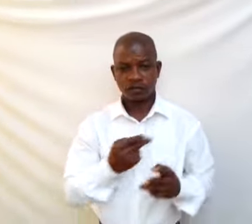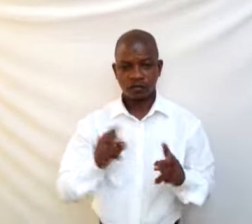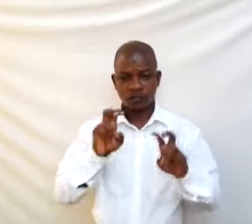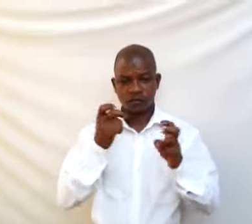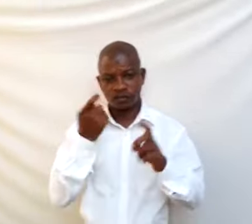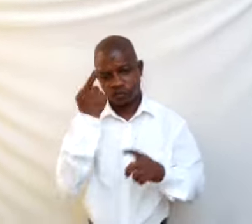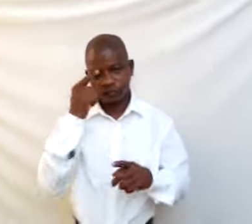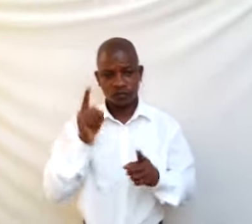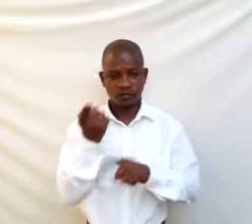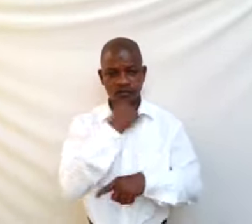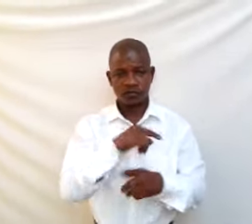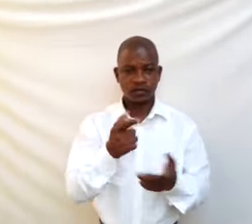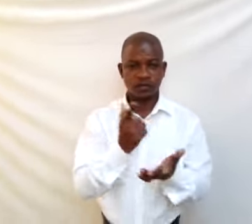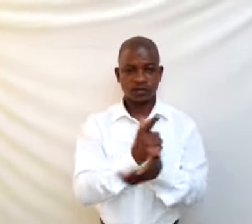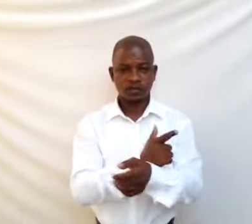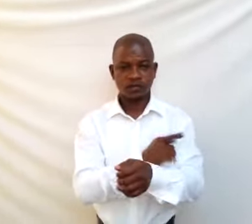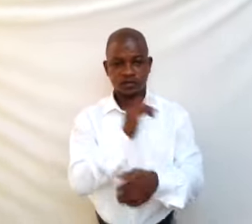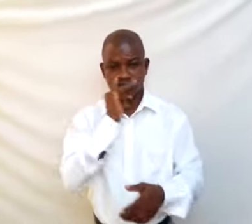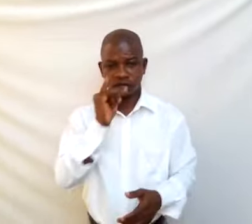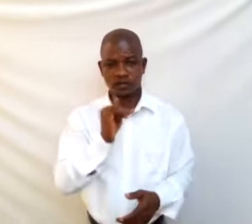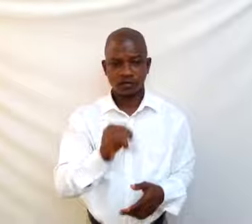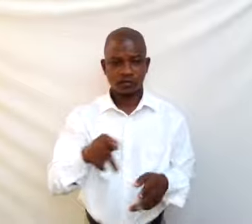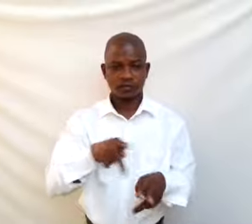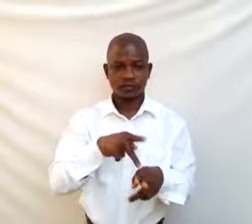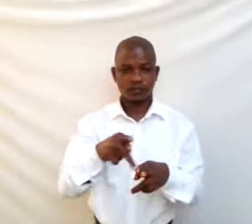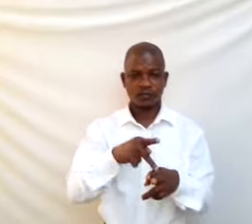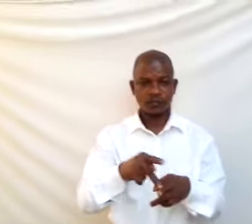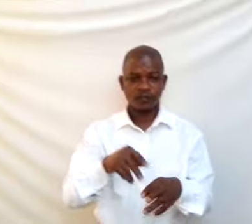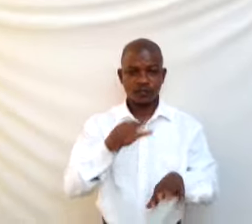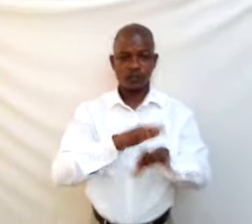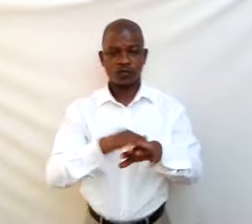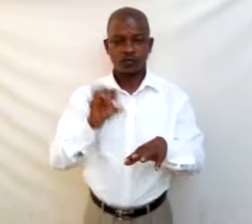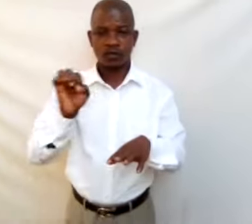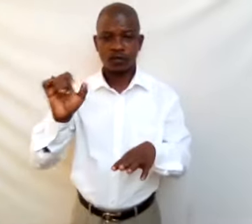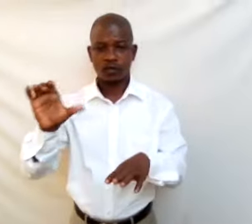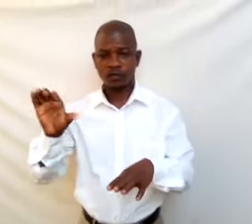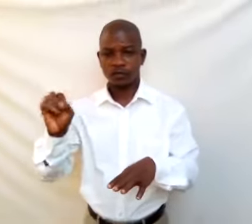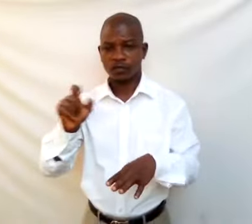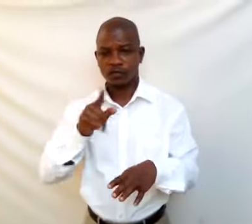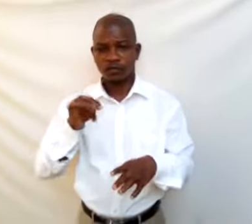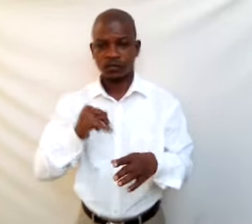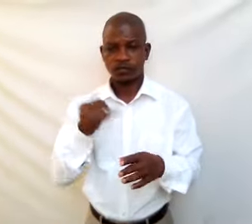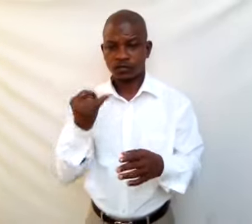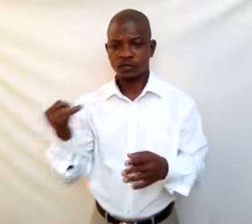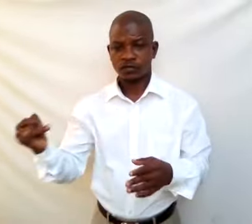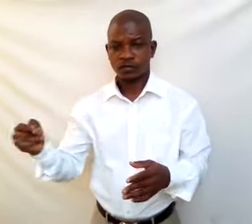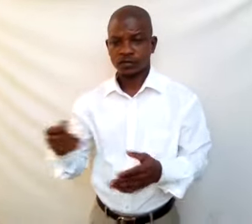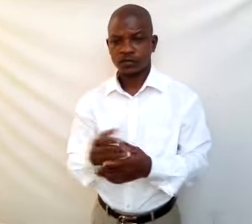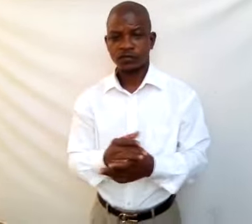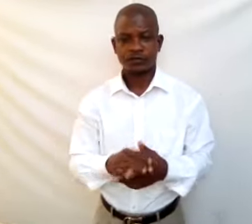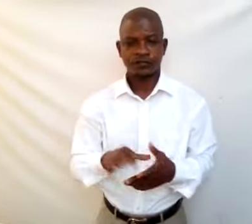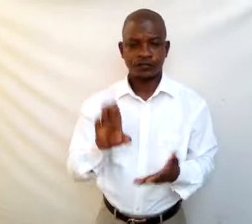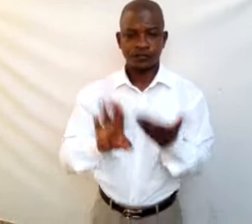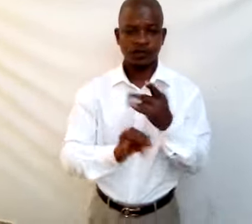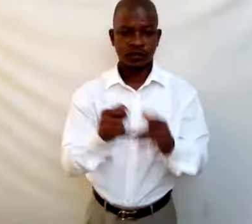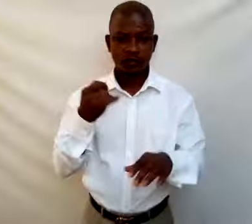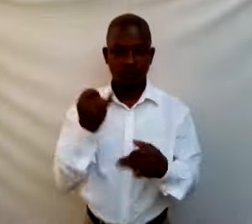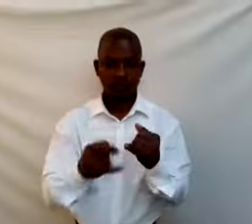today's lesson is practical on ecological instruments. By the end of the lesson